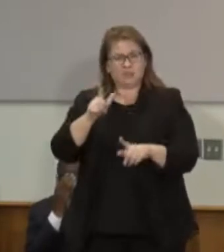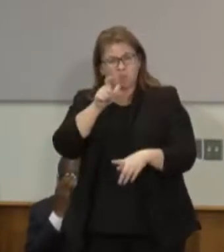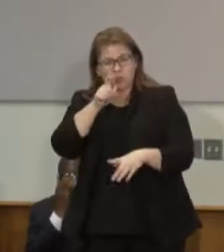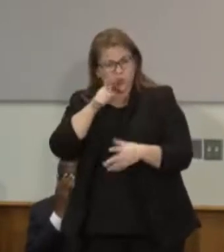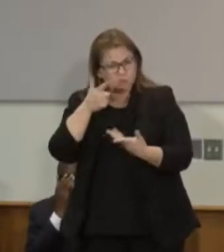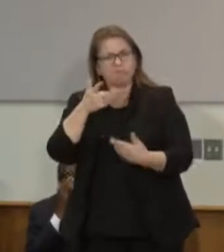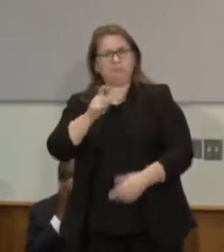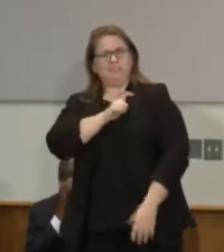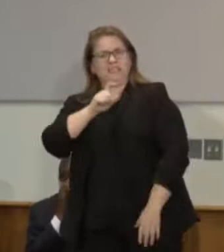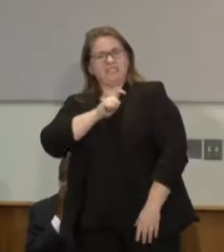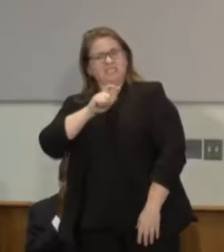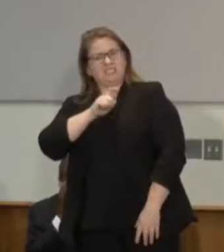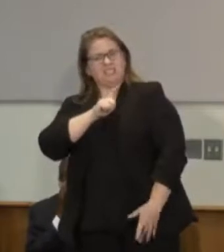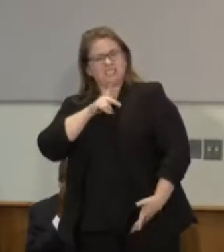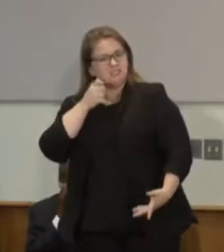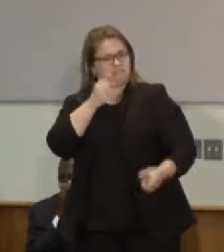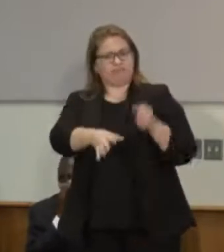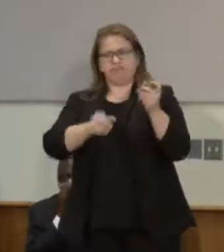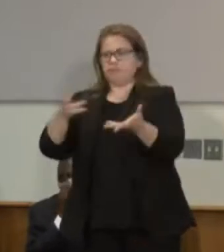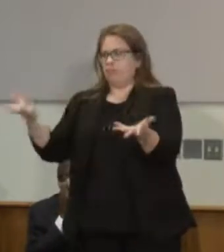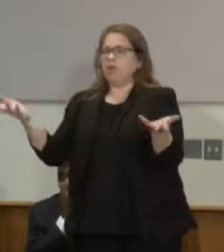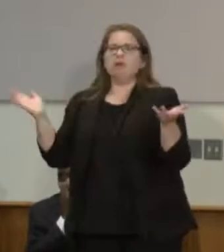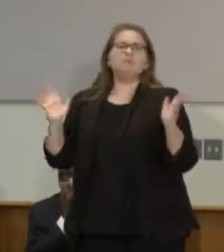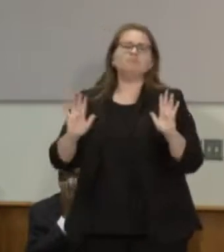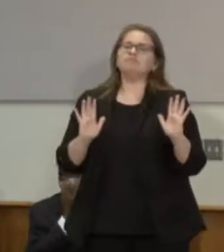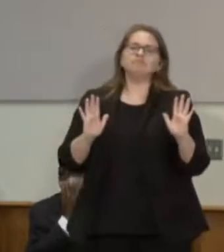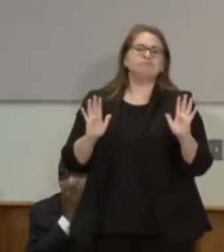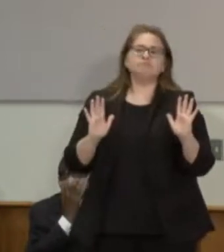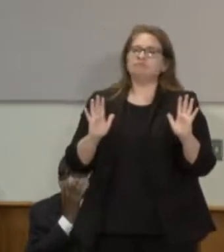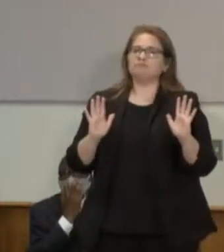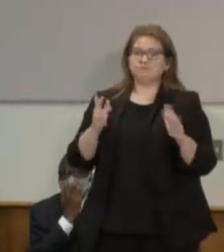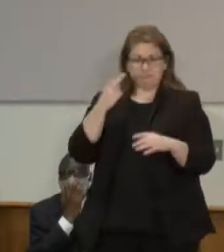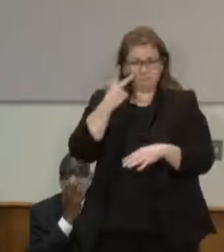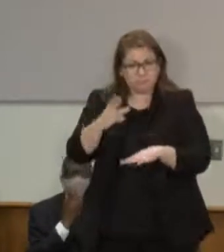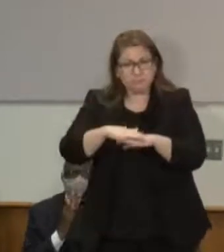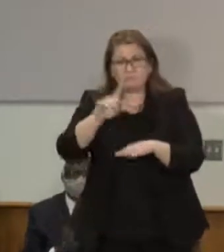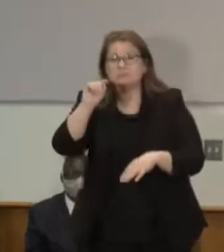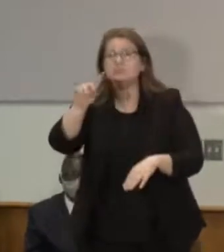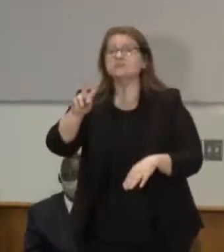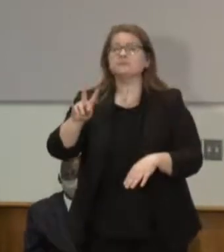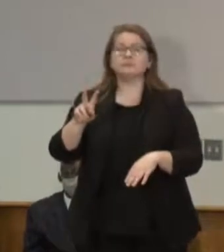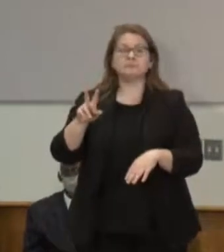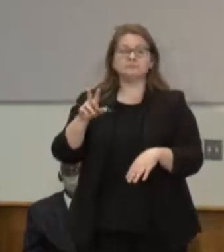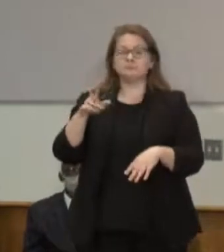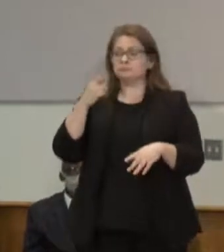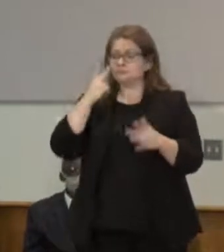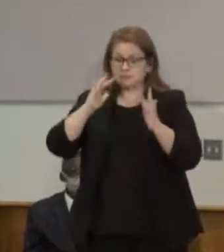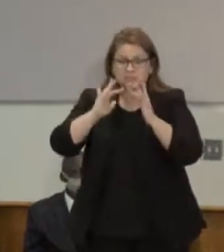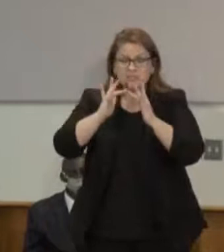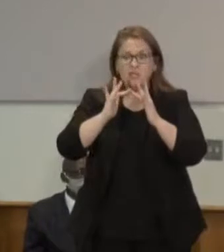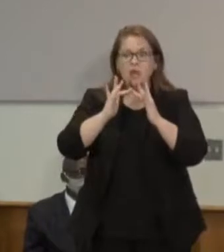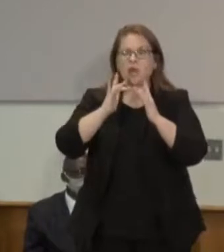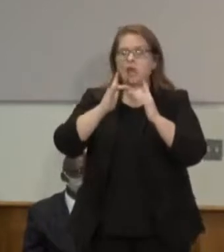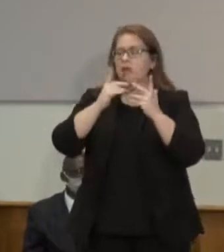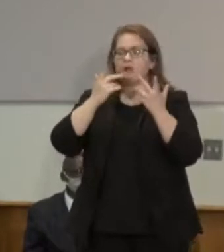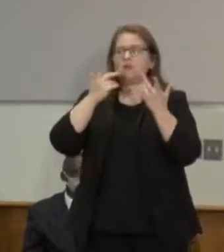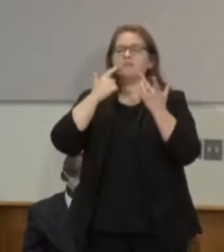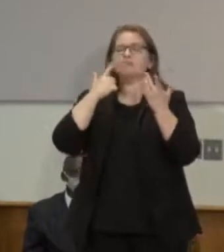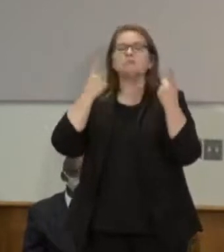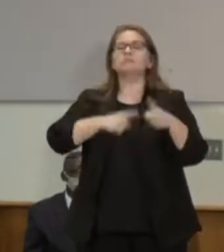cities and on back roads and in the living rooms and the neighborhood streets and in the dark of night and in the light of day.